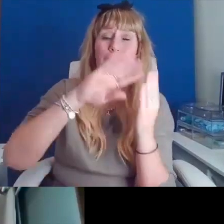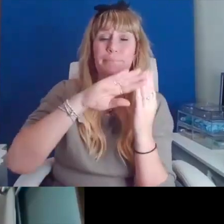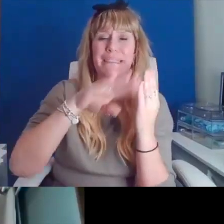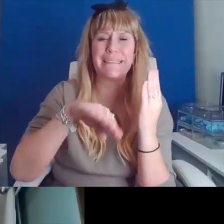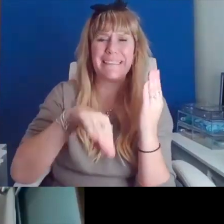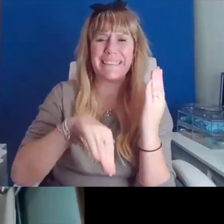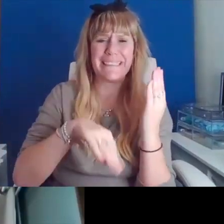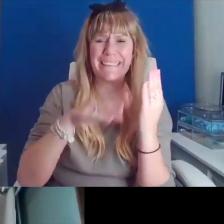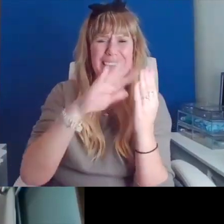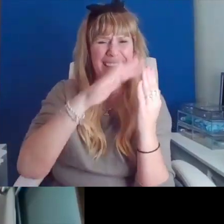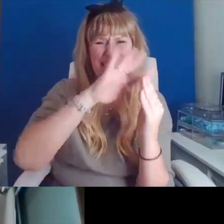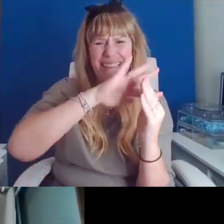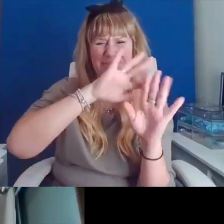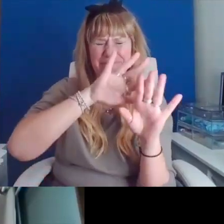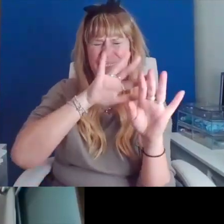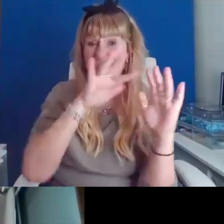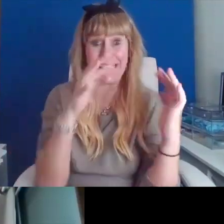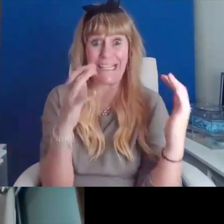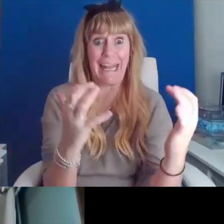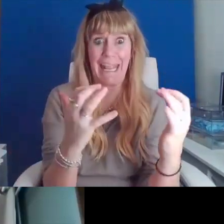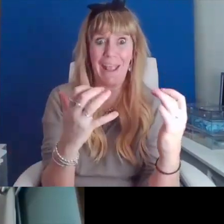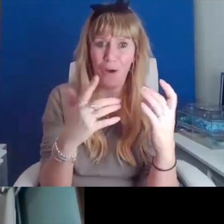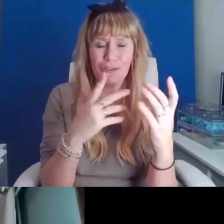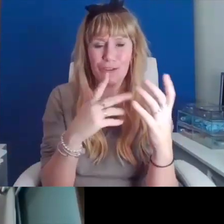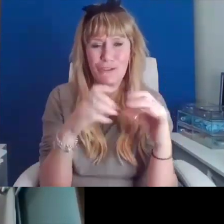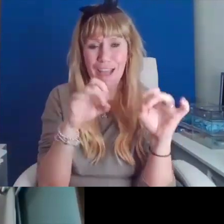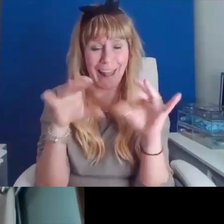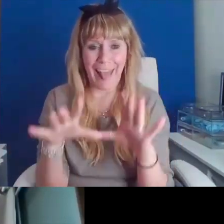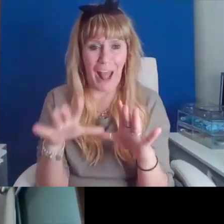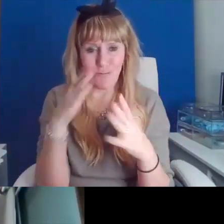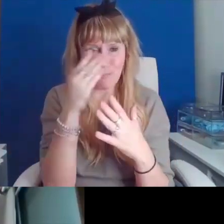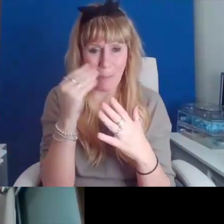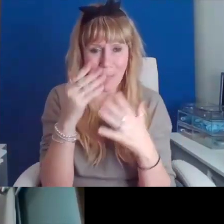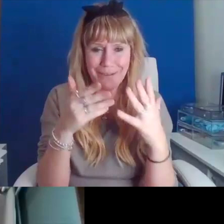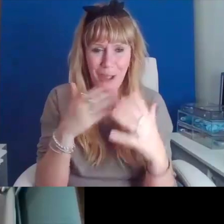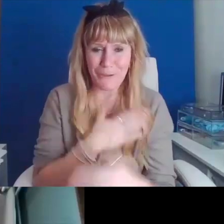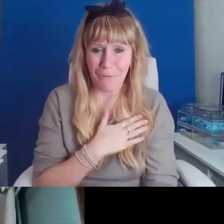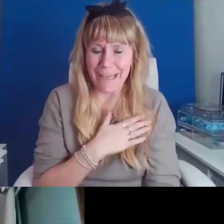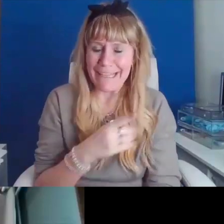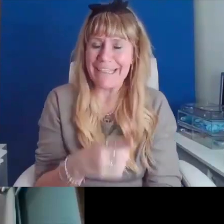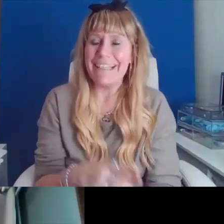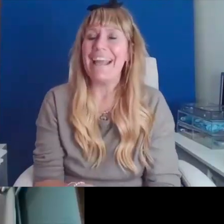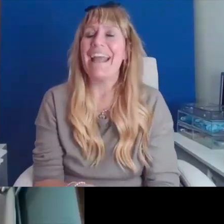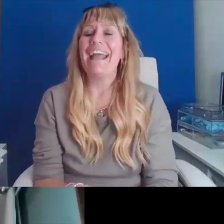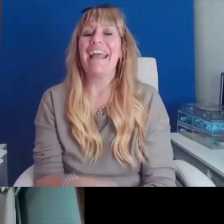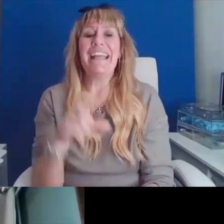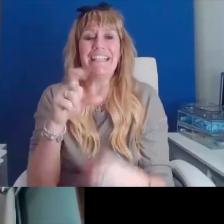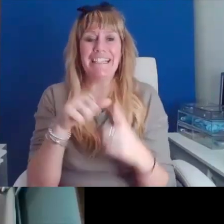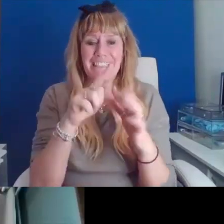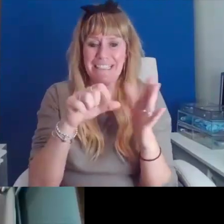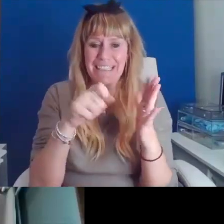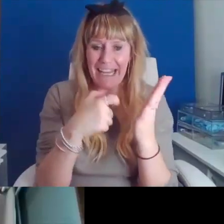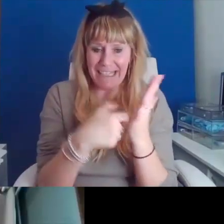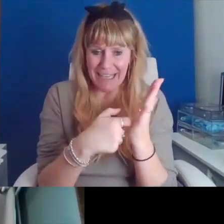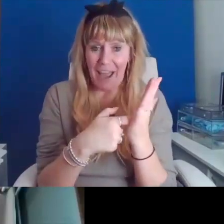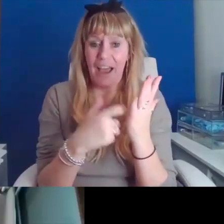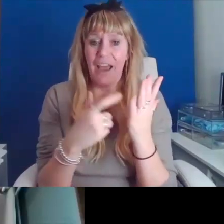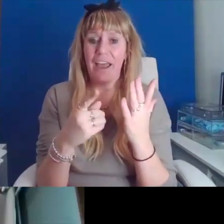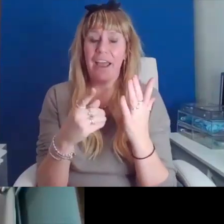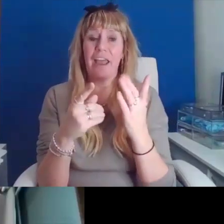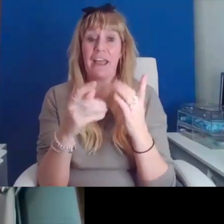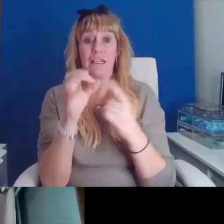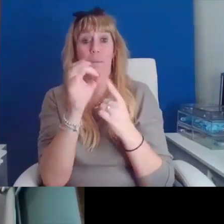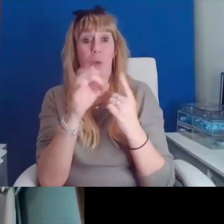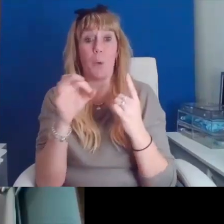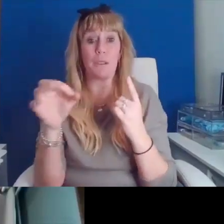already early Thursday morning. Cedar Whelan is an emerging writer of poetry, prose and short